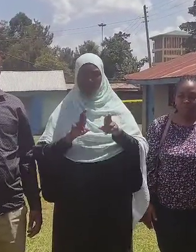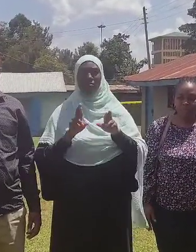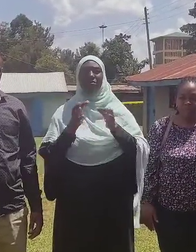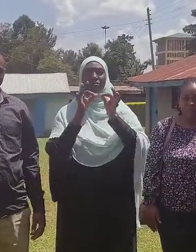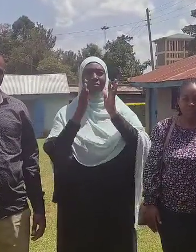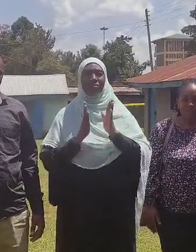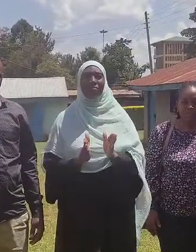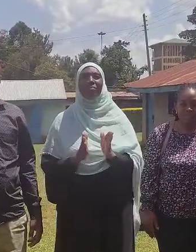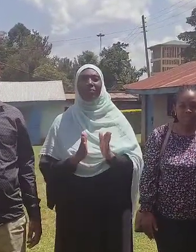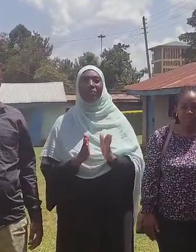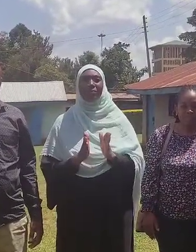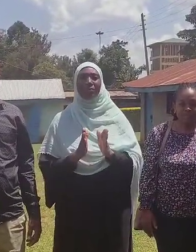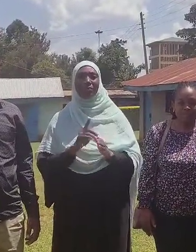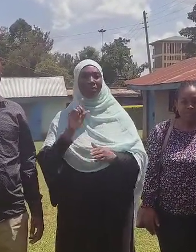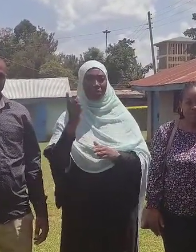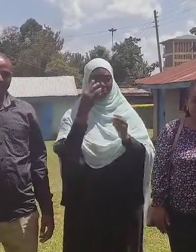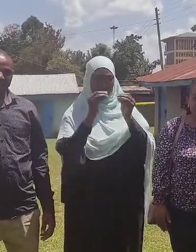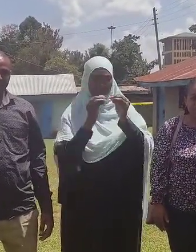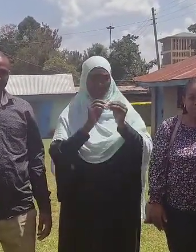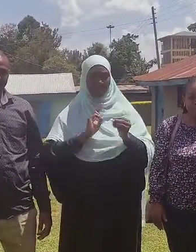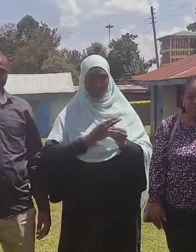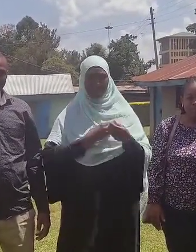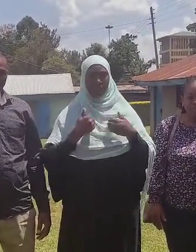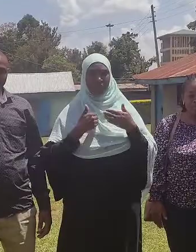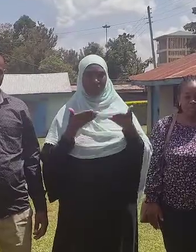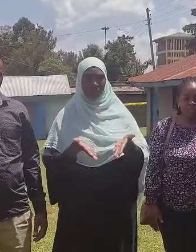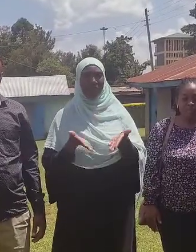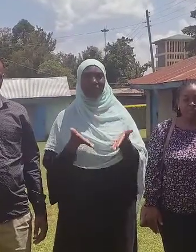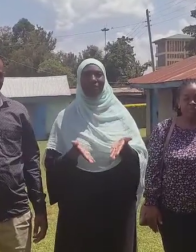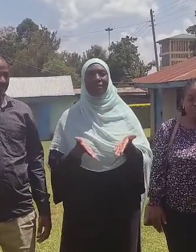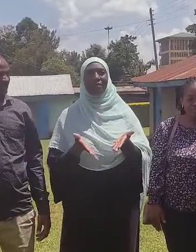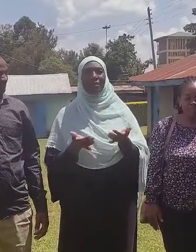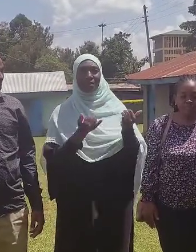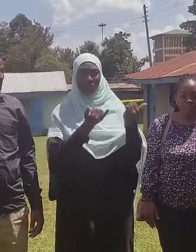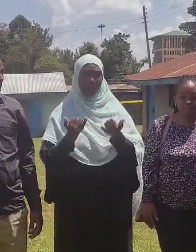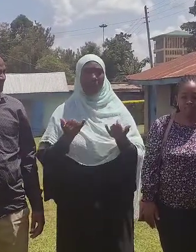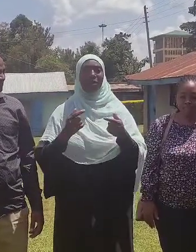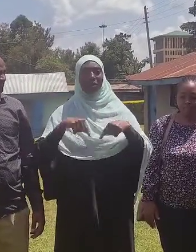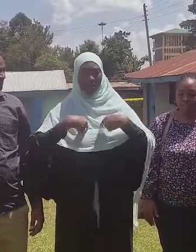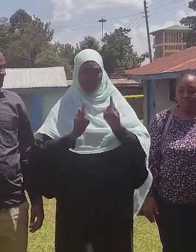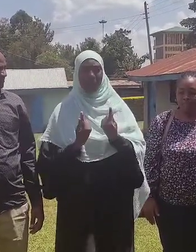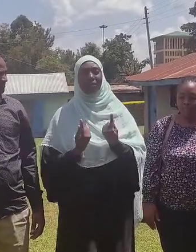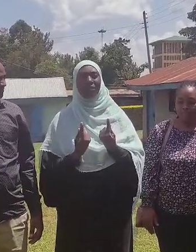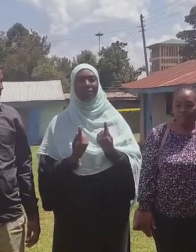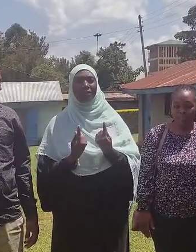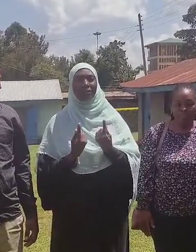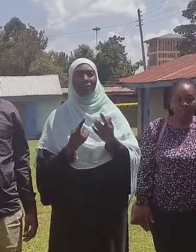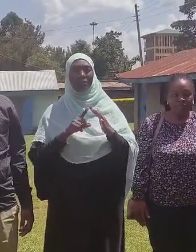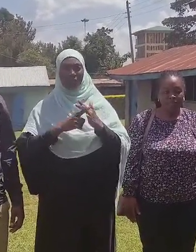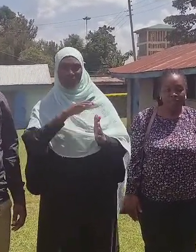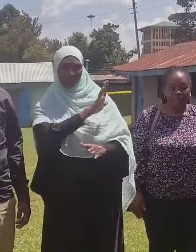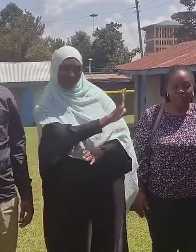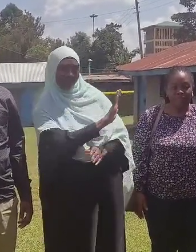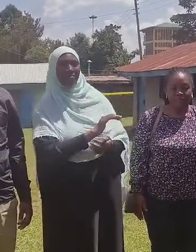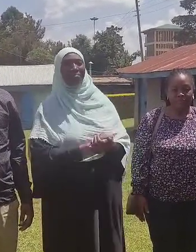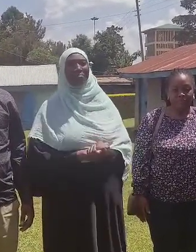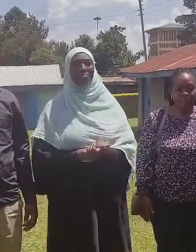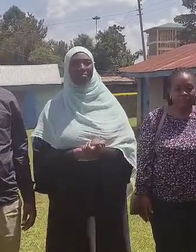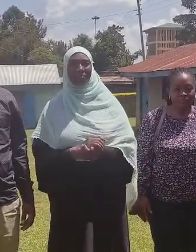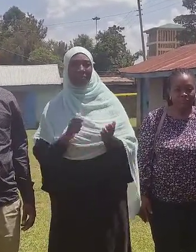And this is our first meeting. So we are going to introduce ourselves. I will start. My name is Nelly Langat.